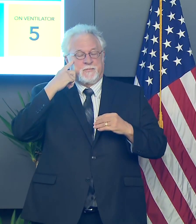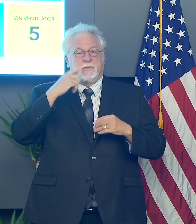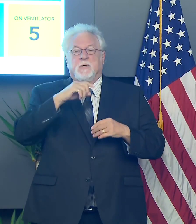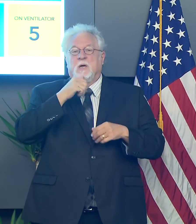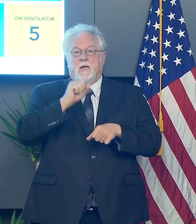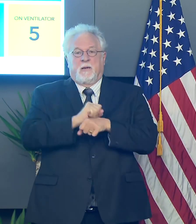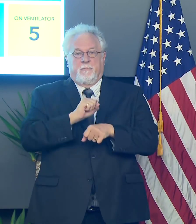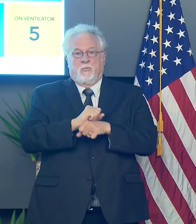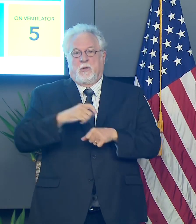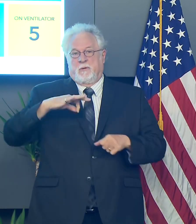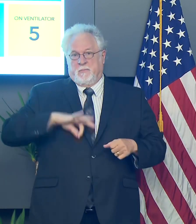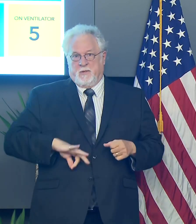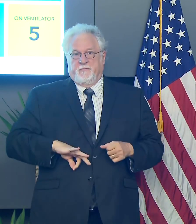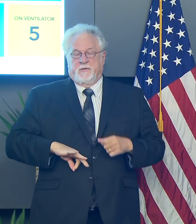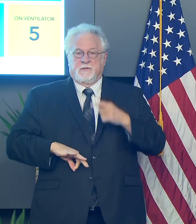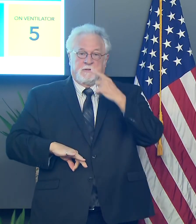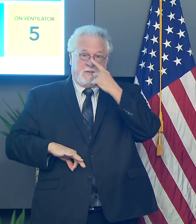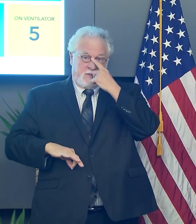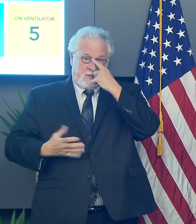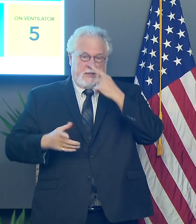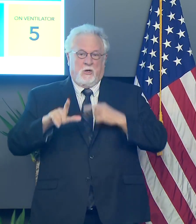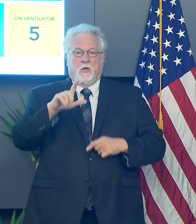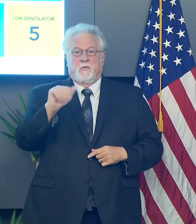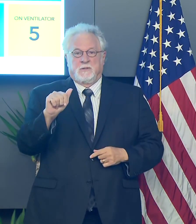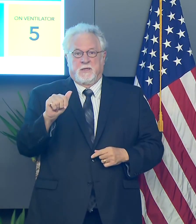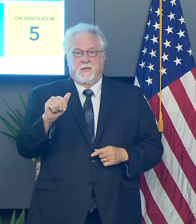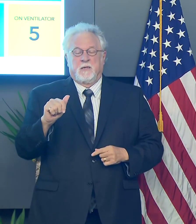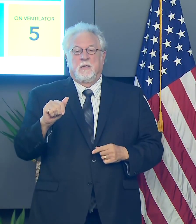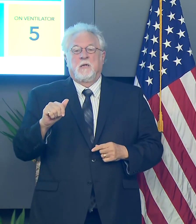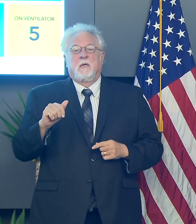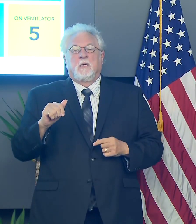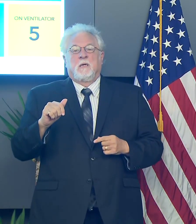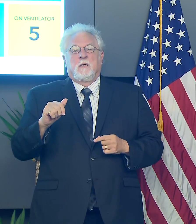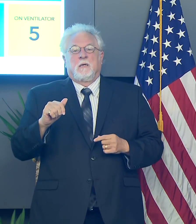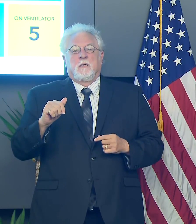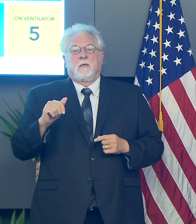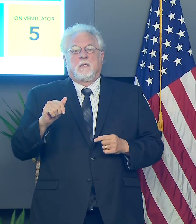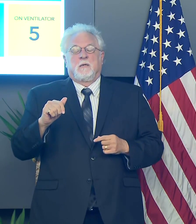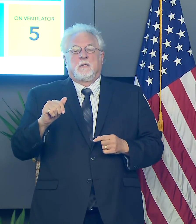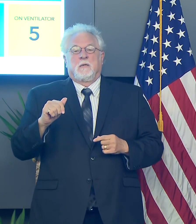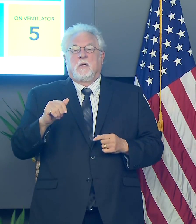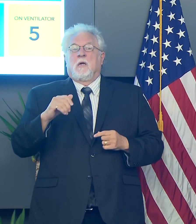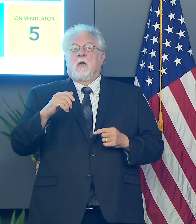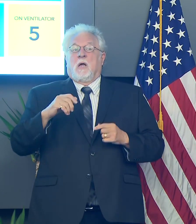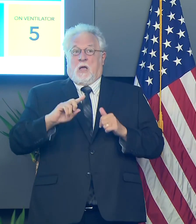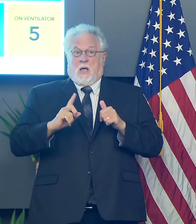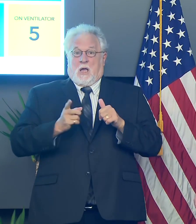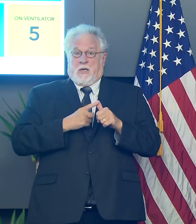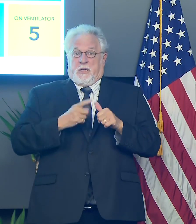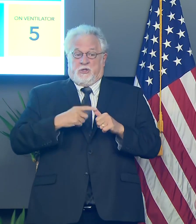unemployment benefits, uh, here in Louisiana. Um, the initial award will be approximately